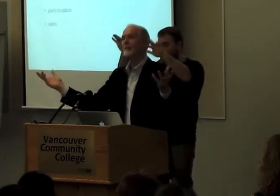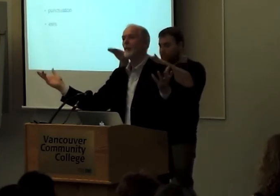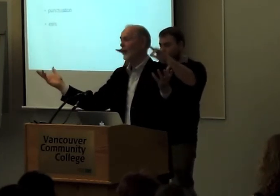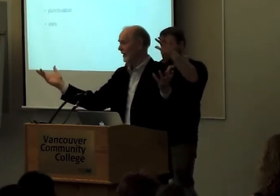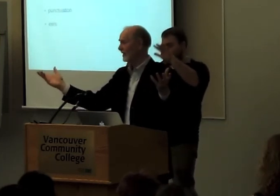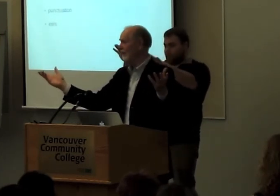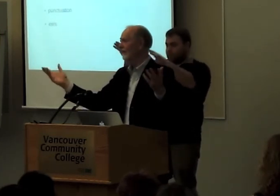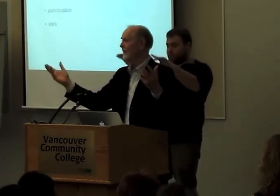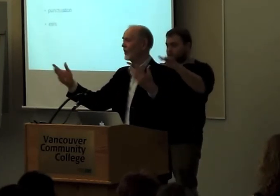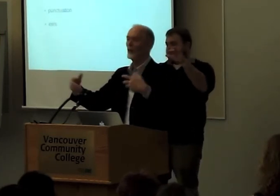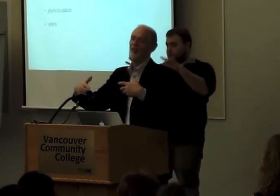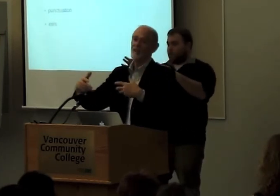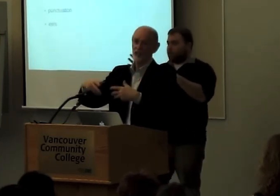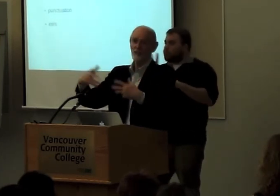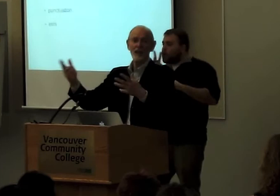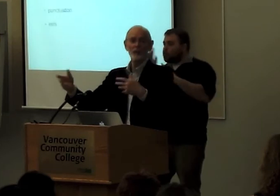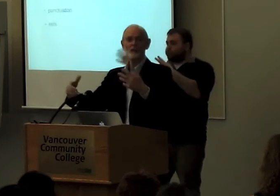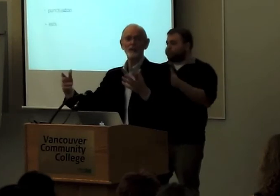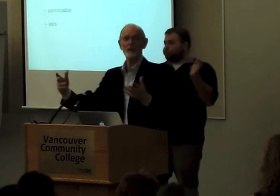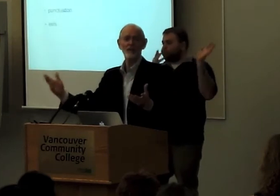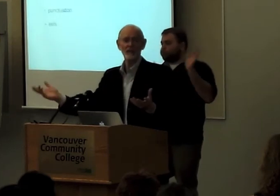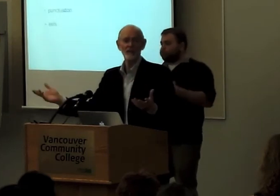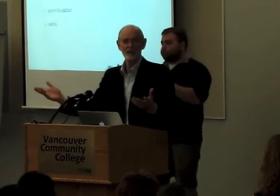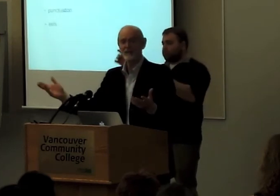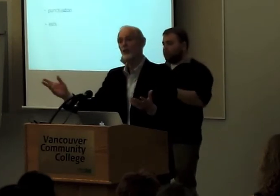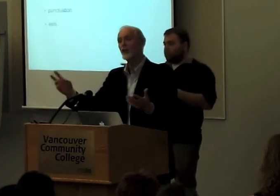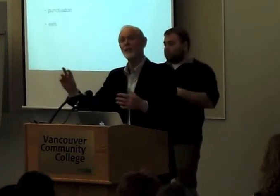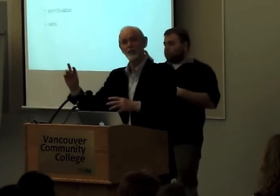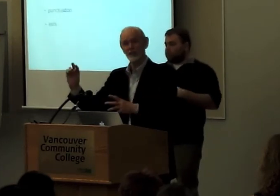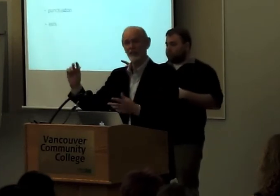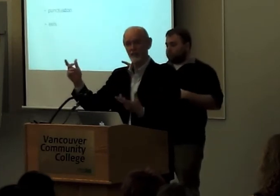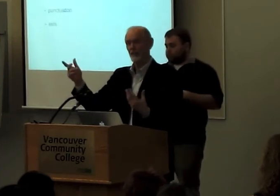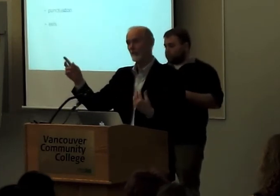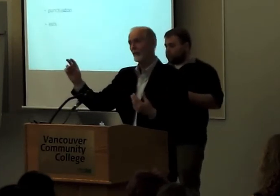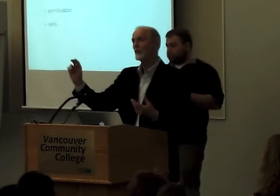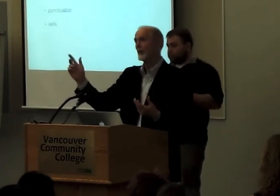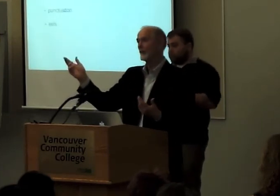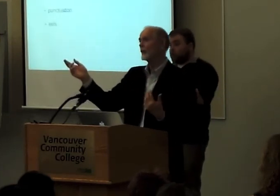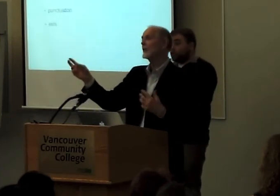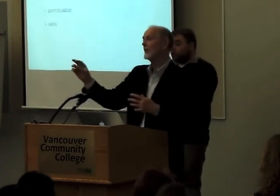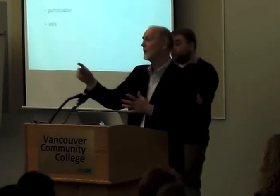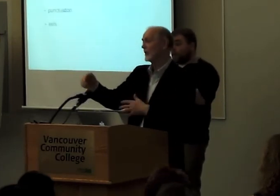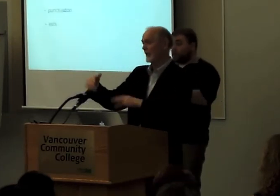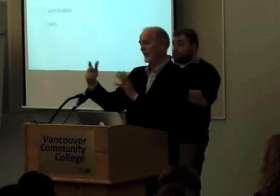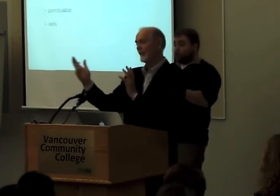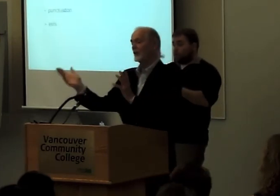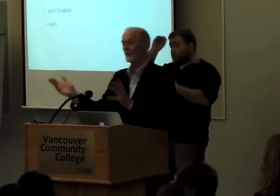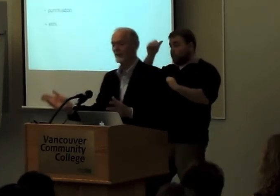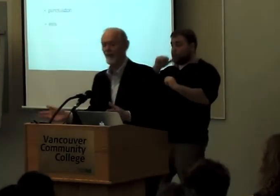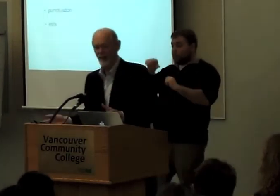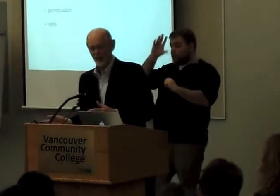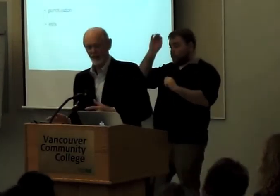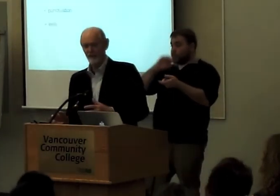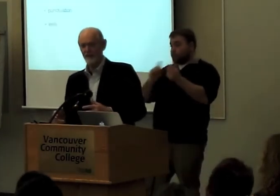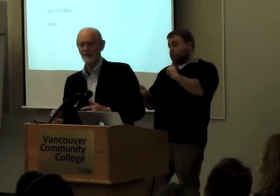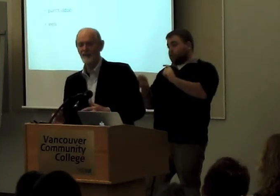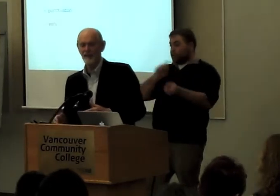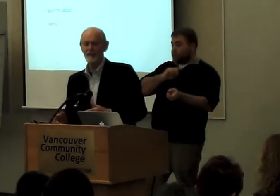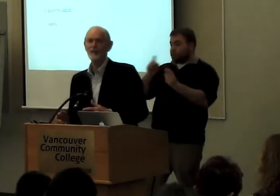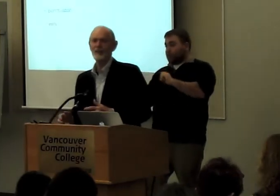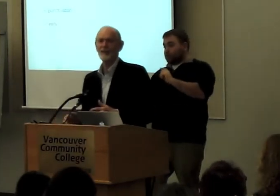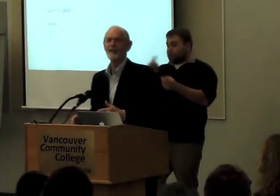currents for sometimes two or three years. And they change sex a few times, which is an interesting feature of